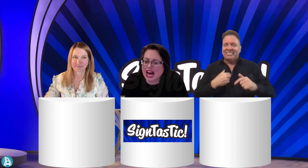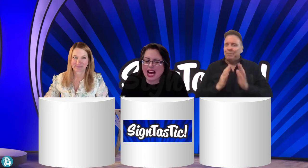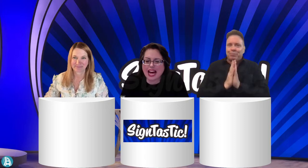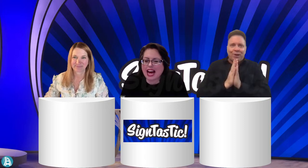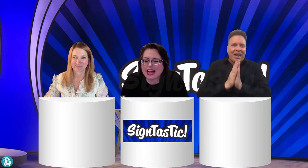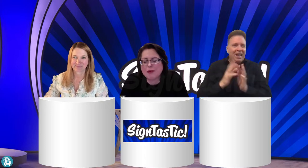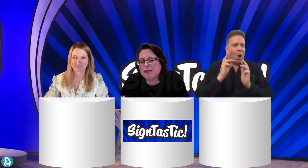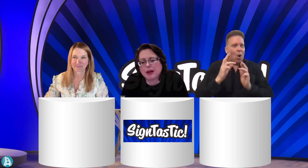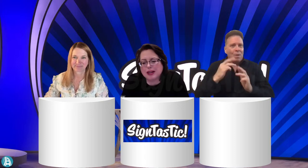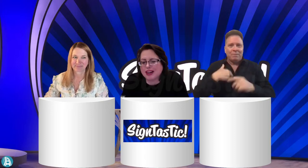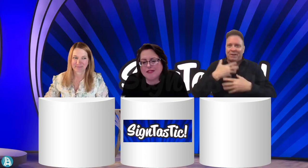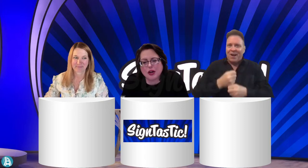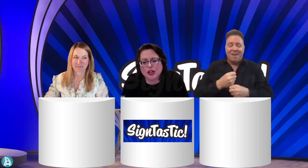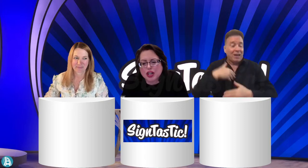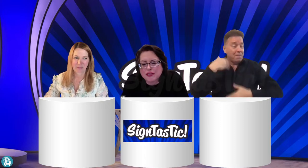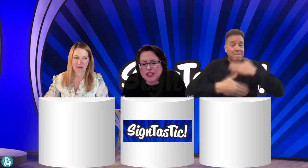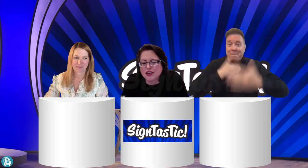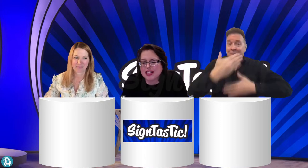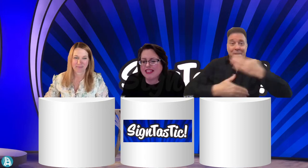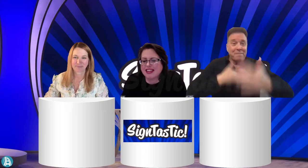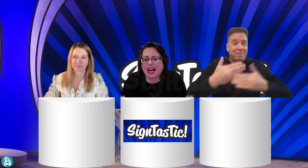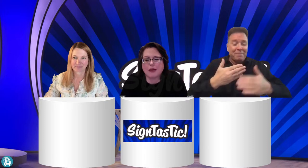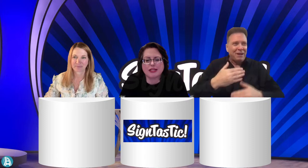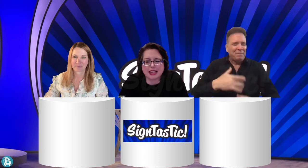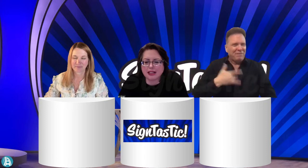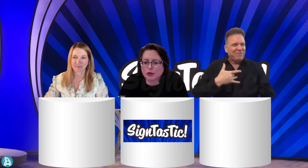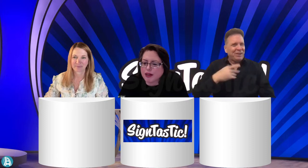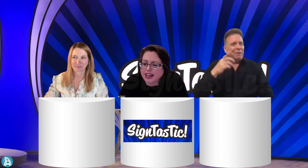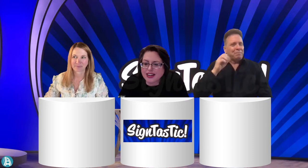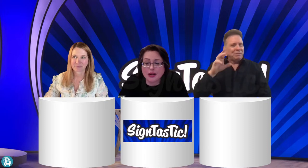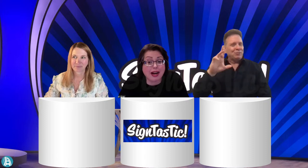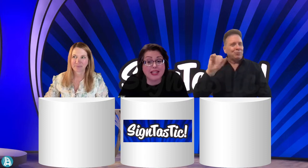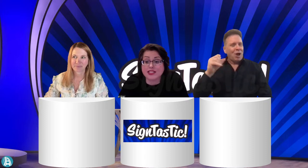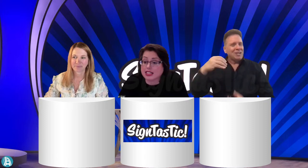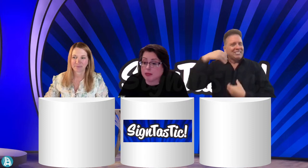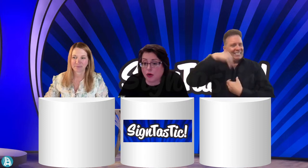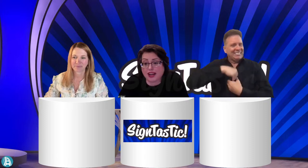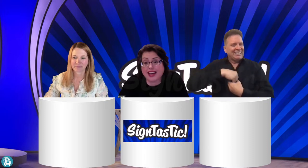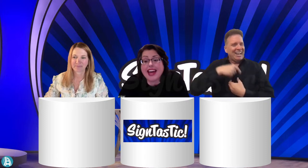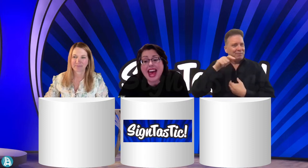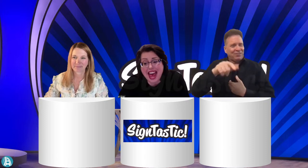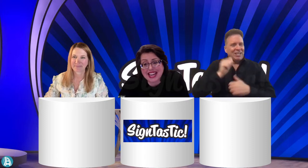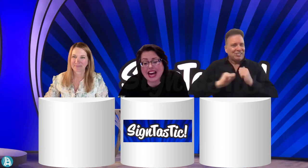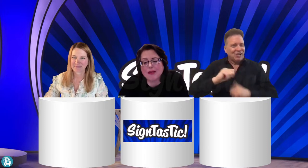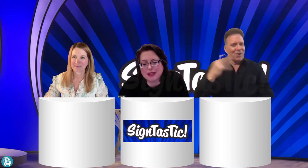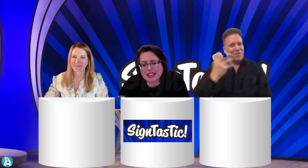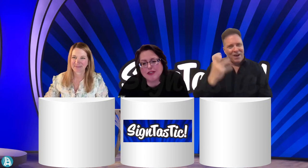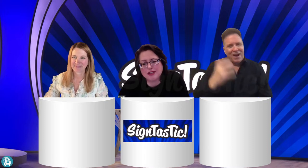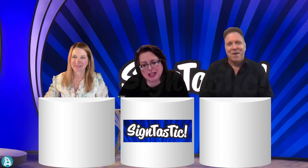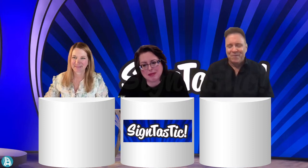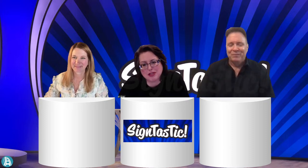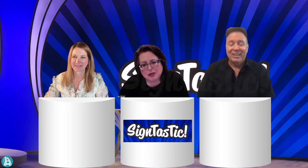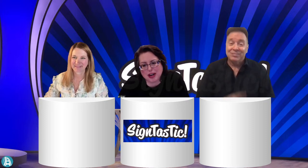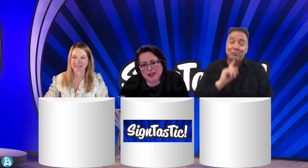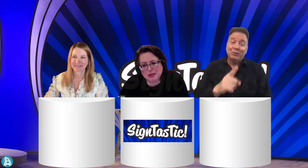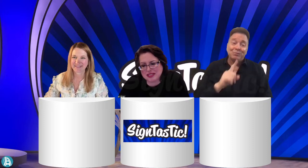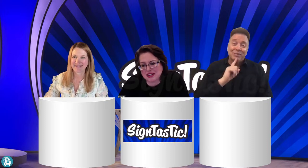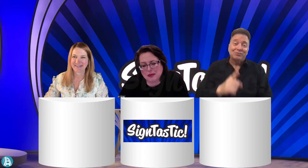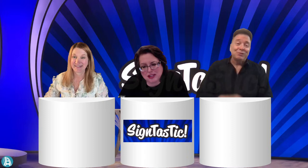whenever I felt nervous or anything, I would say a little prayer and I'd just keep going. And I really feel like Mr. Rogers was there watching